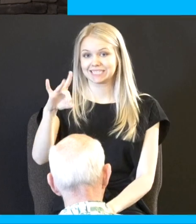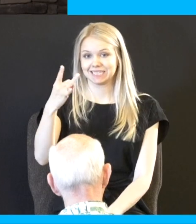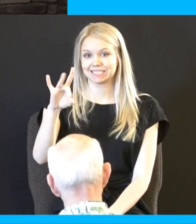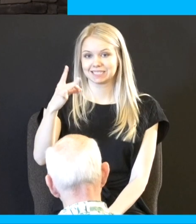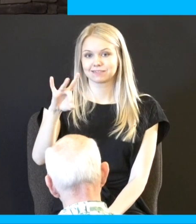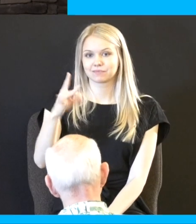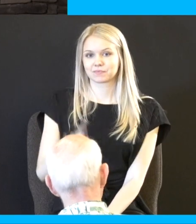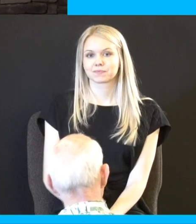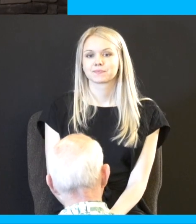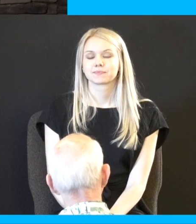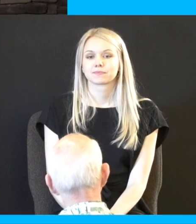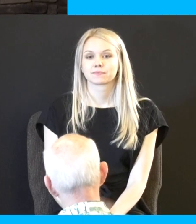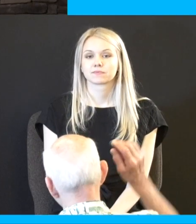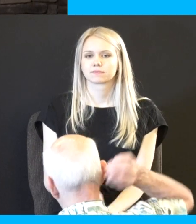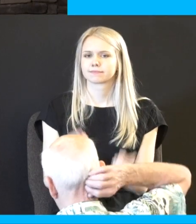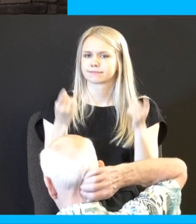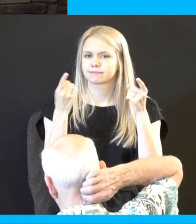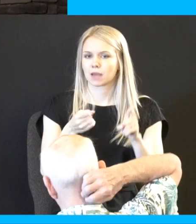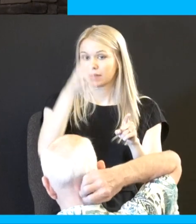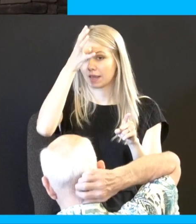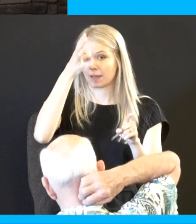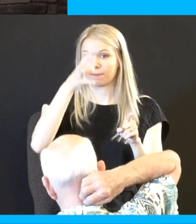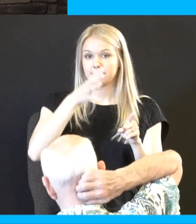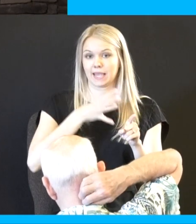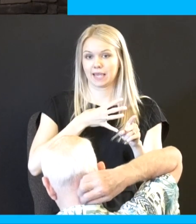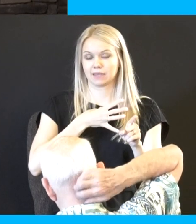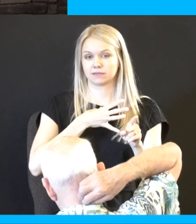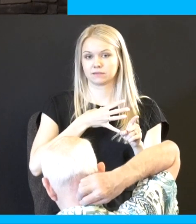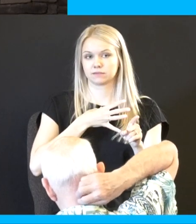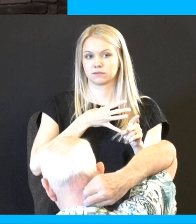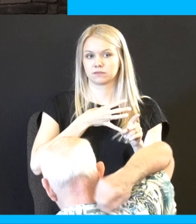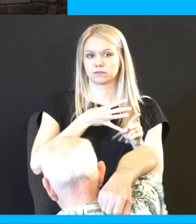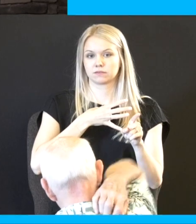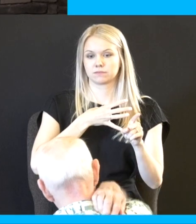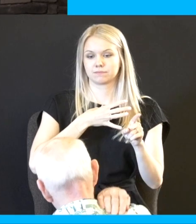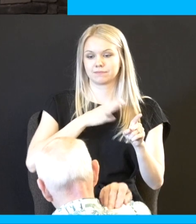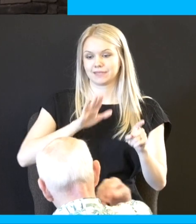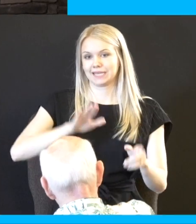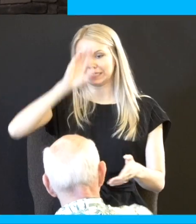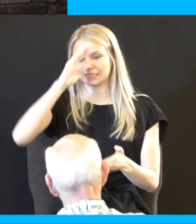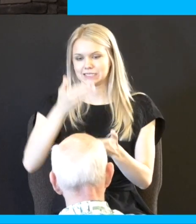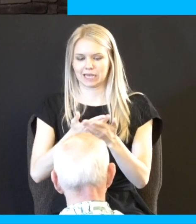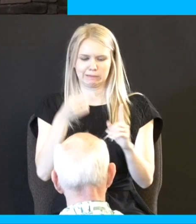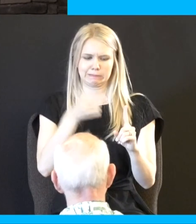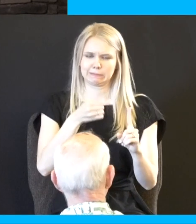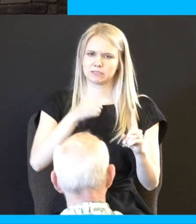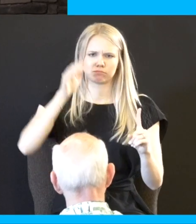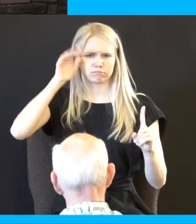if a man have a stubborn and rebellious son which will not obey the